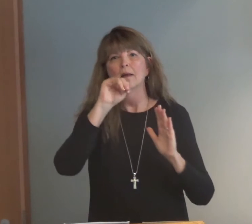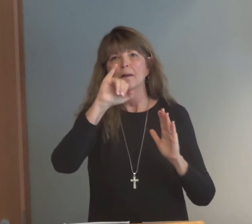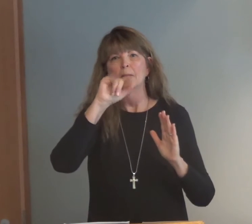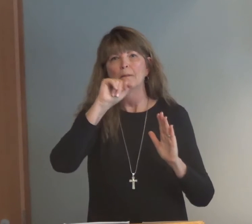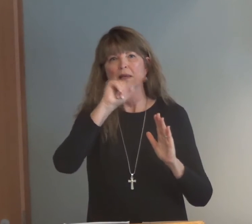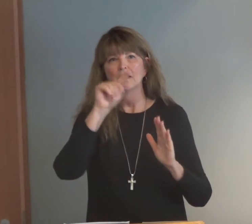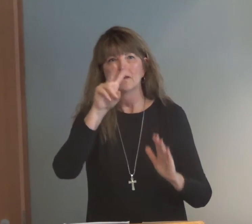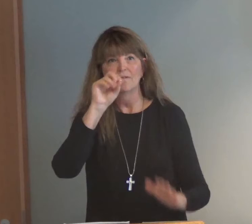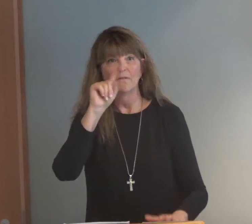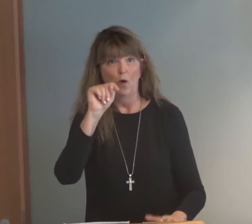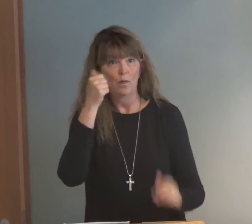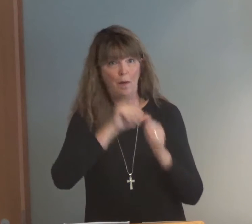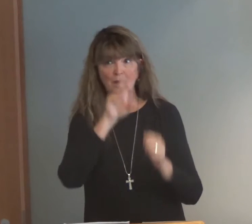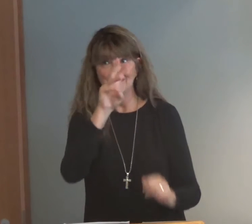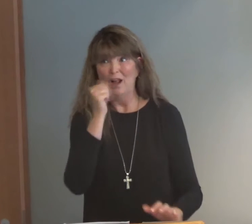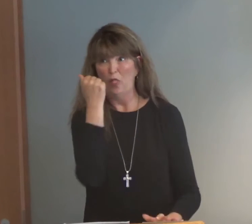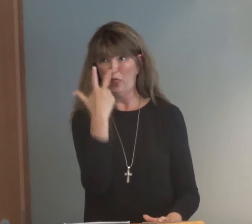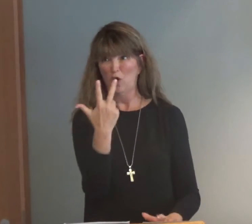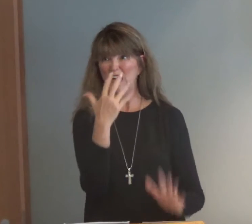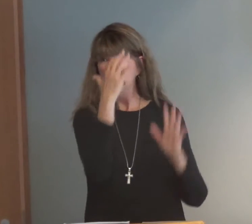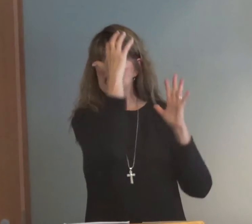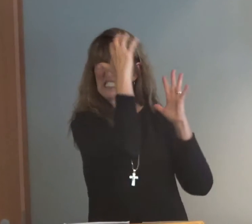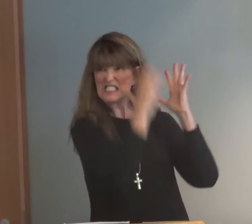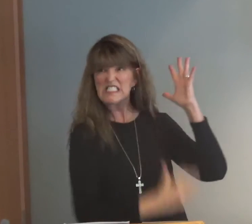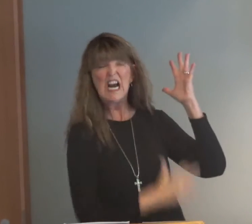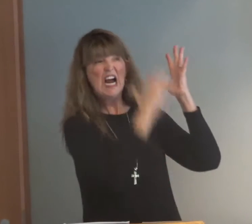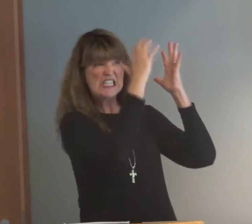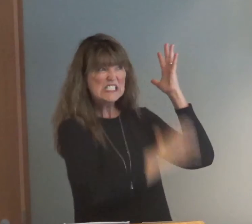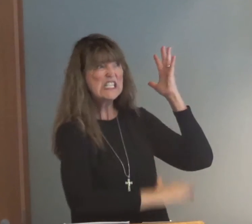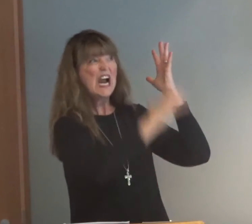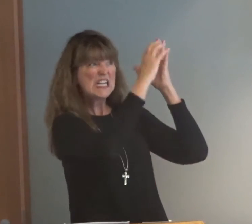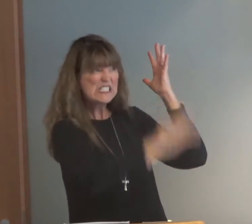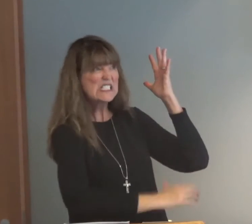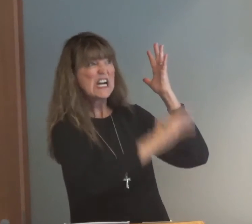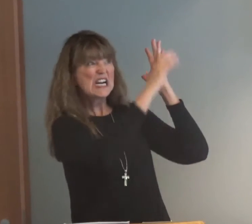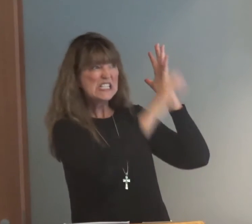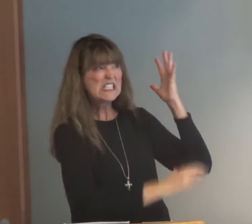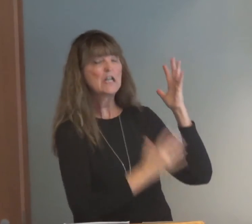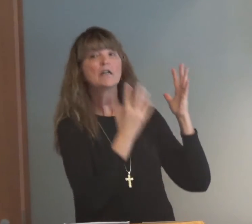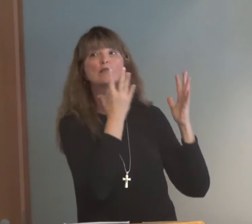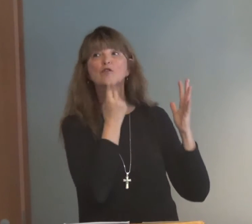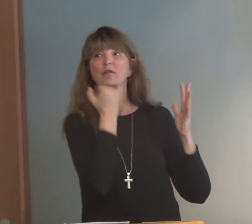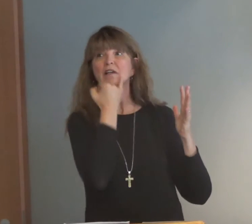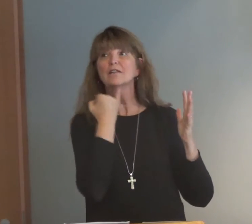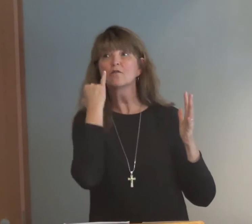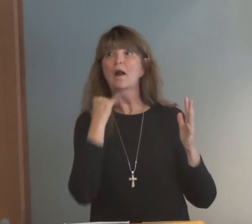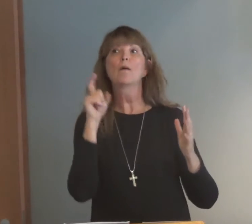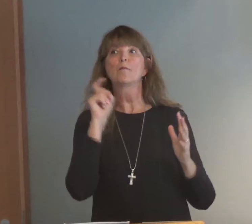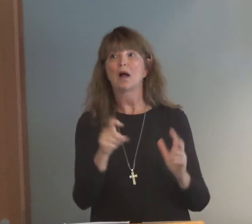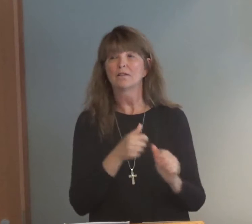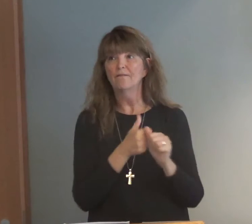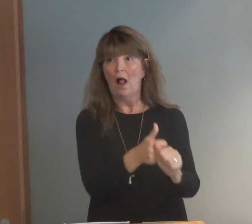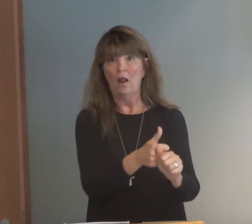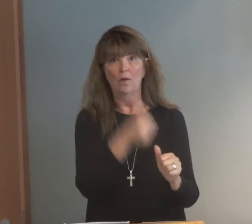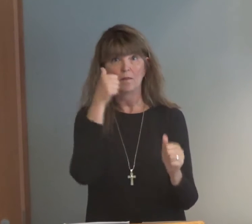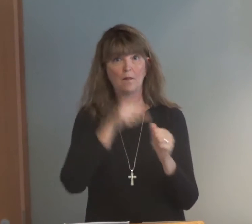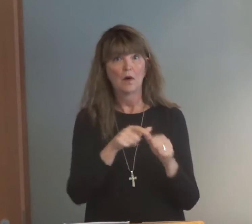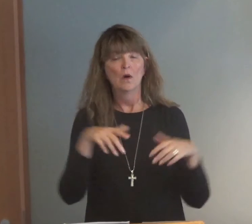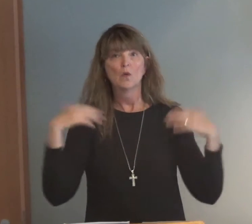and commandments, the Jewish religion goes through, the Jews in Israel have